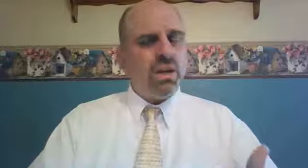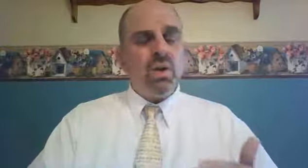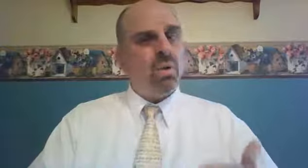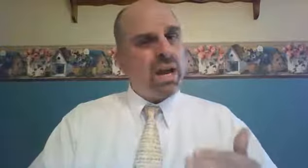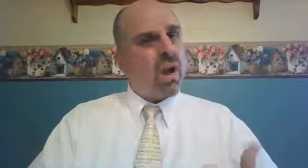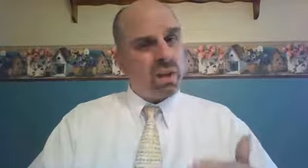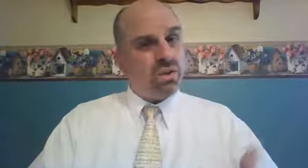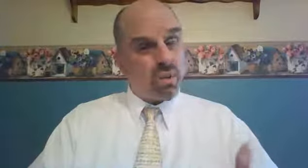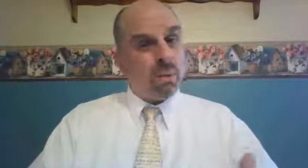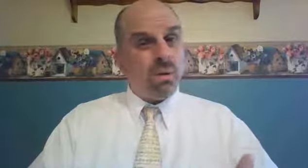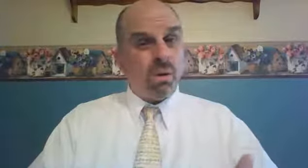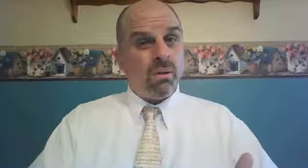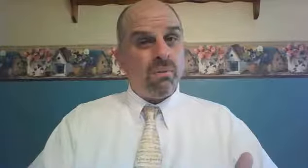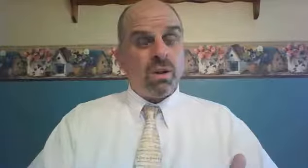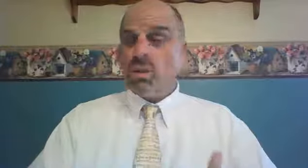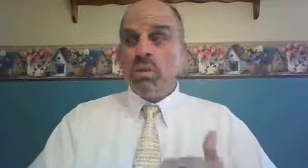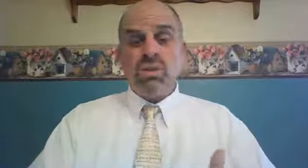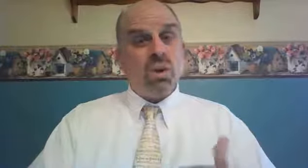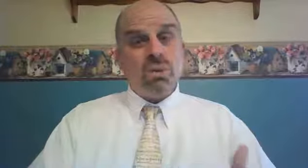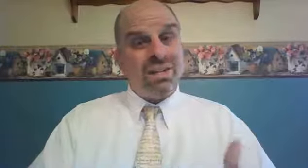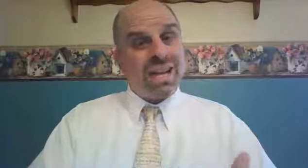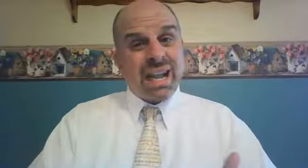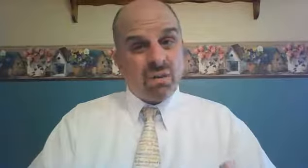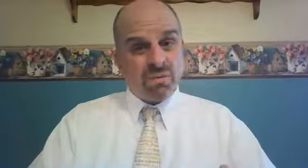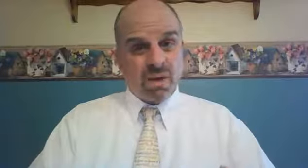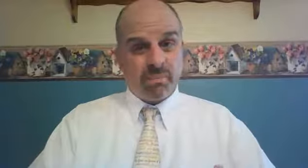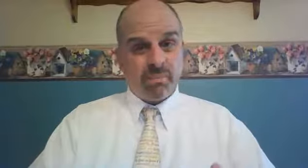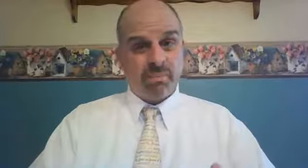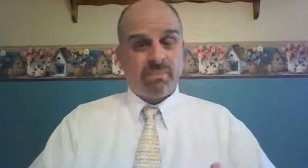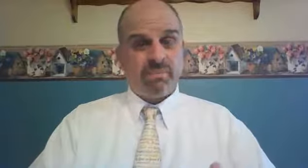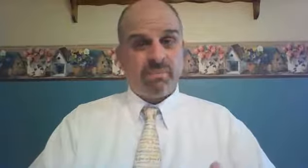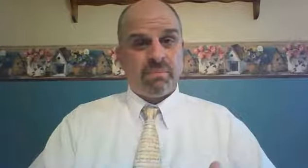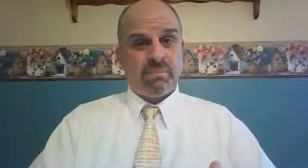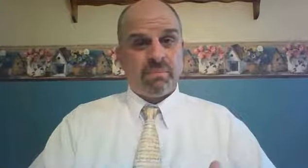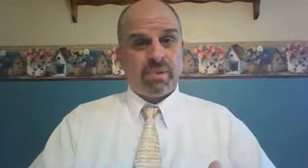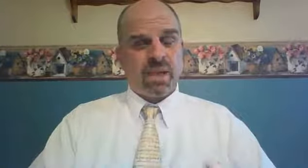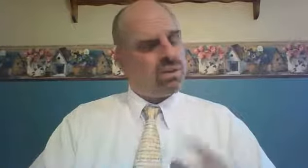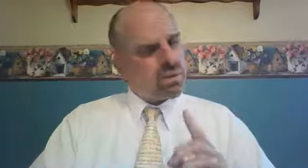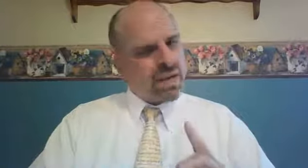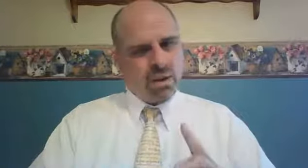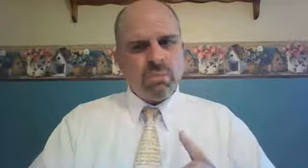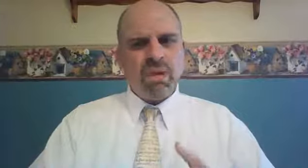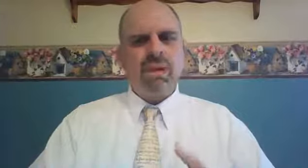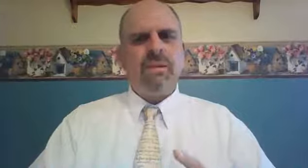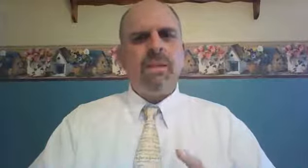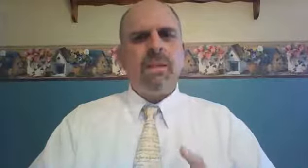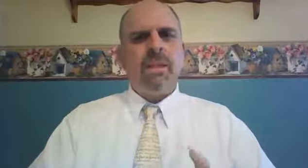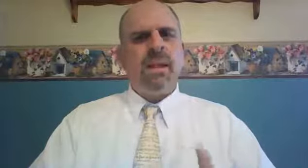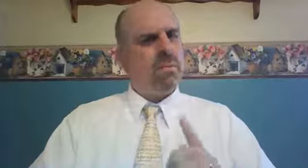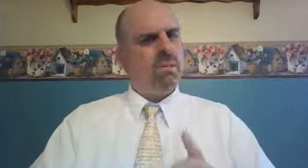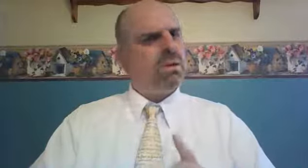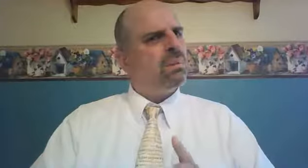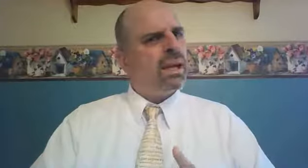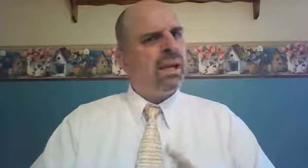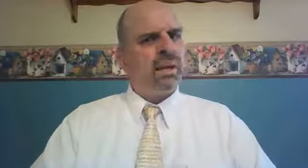were now in trouble. There was no one to take care of them. So Naomi came up with a plan.